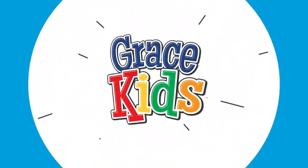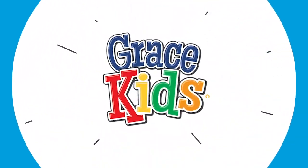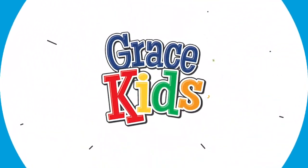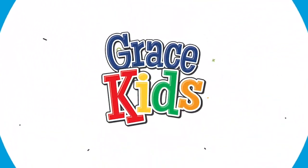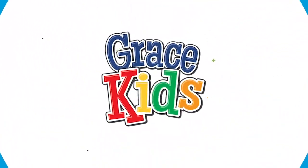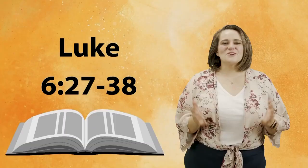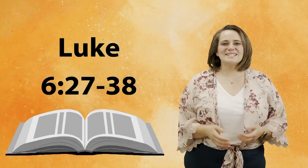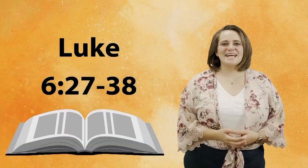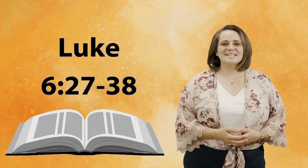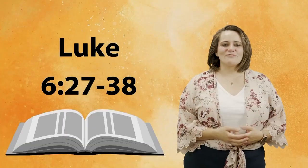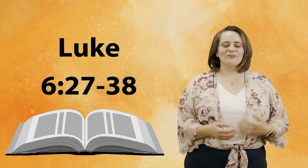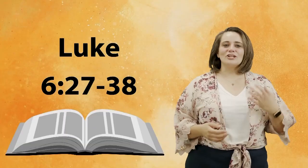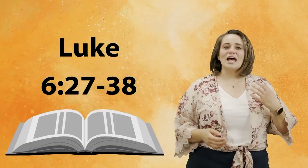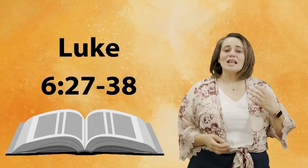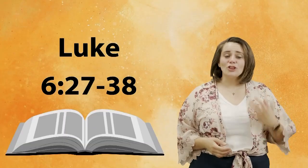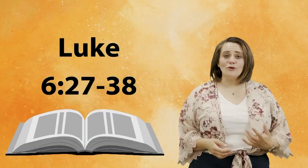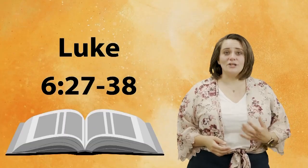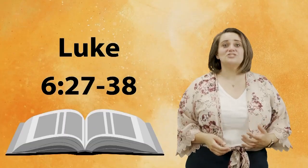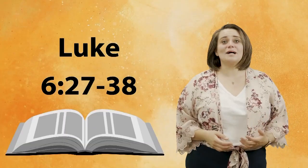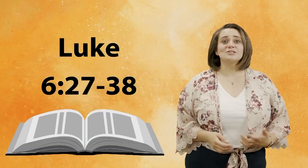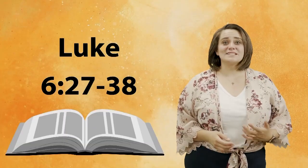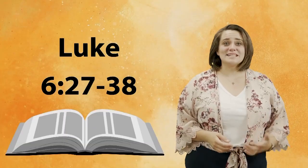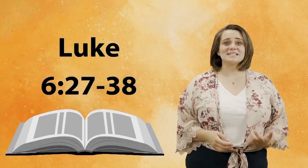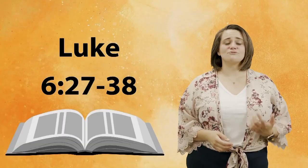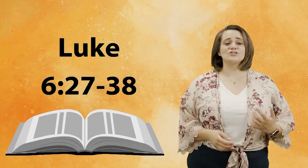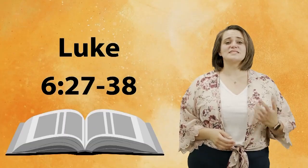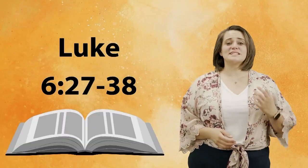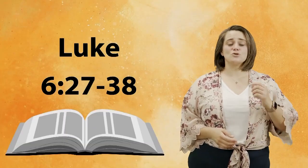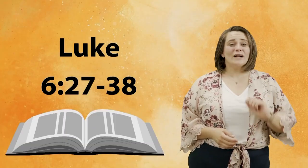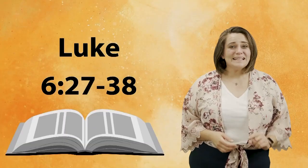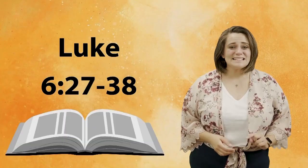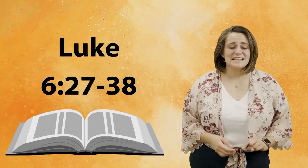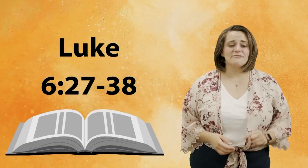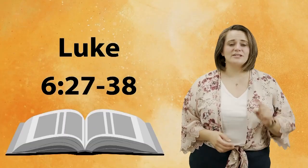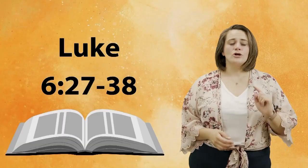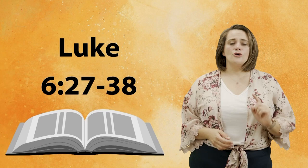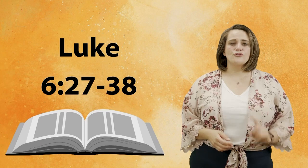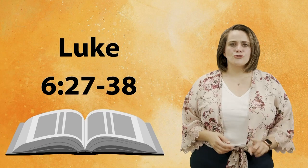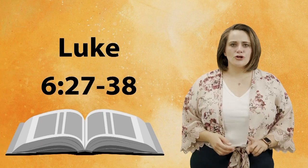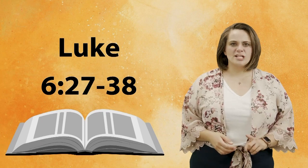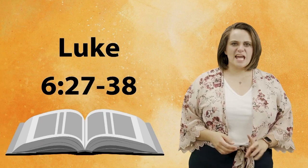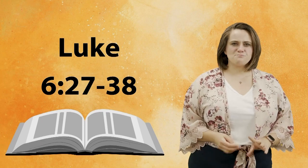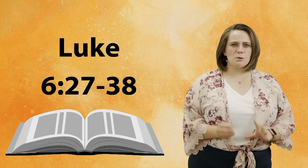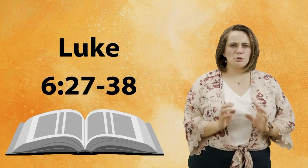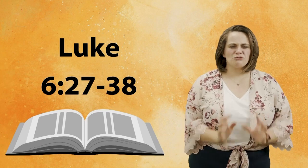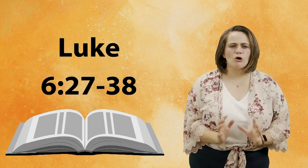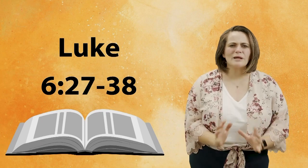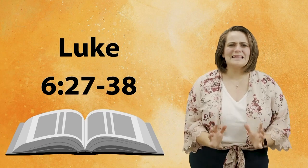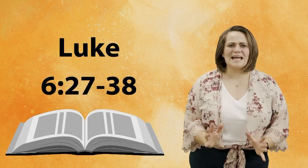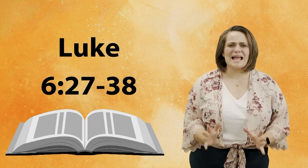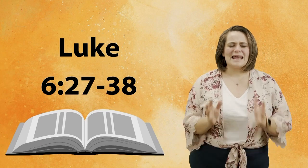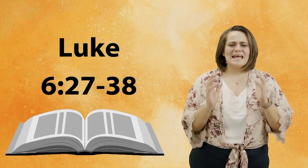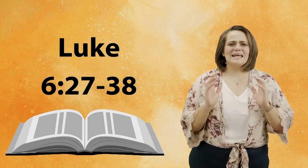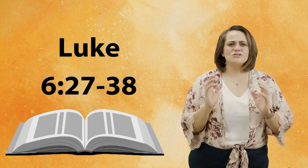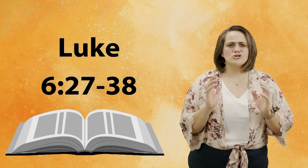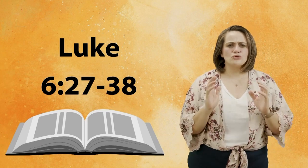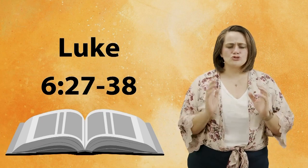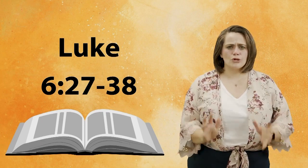our bible story today is found in luke chapter 6 verses 27 38 but before we get into the